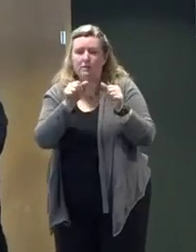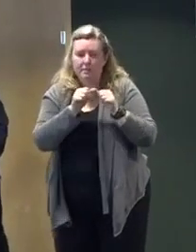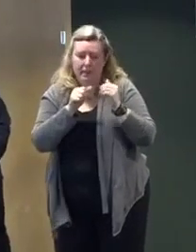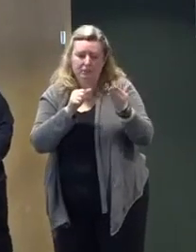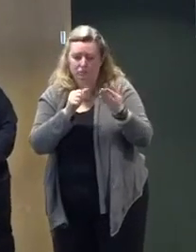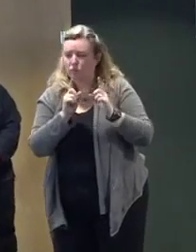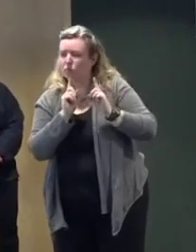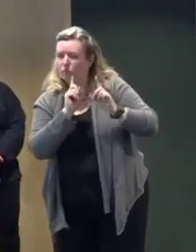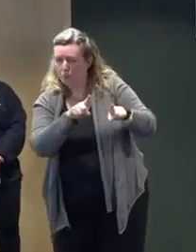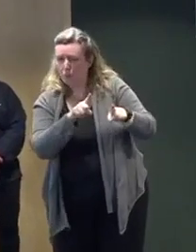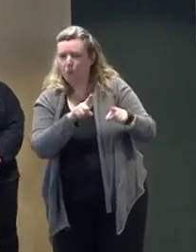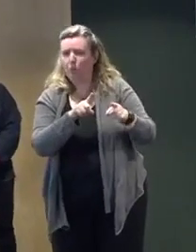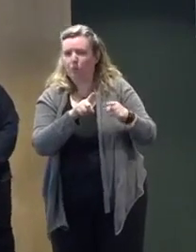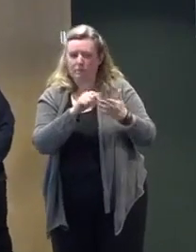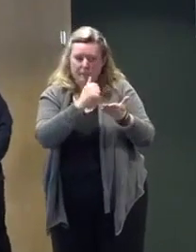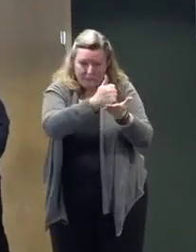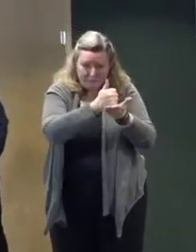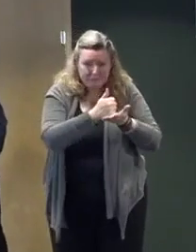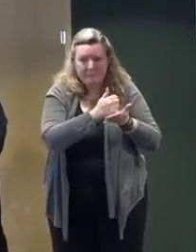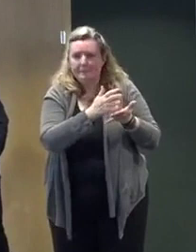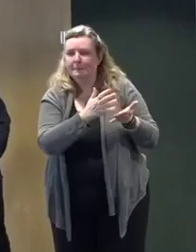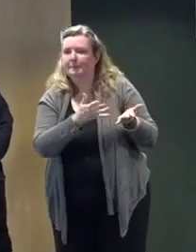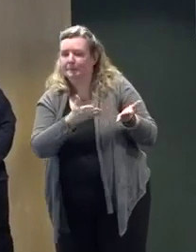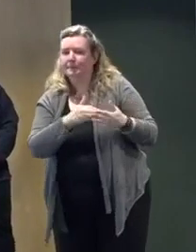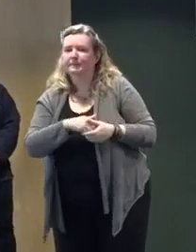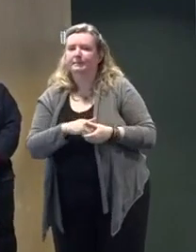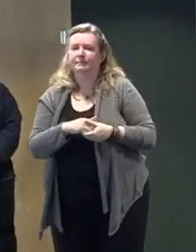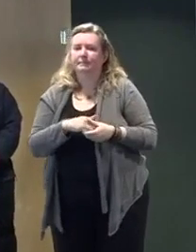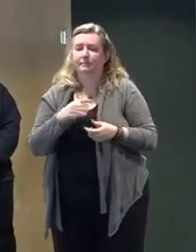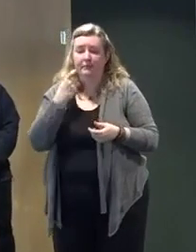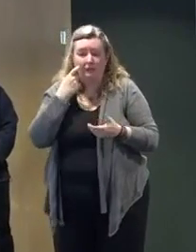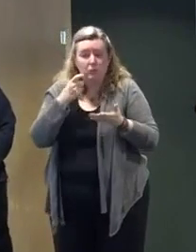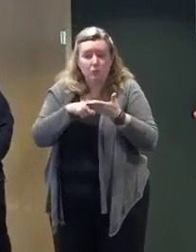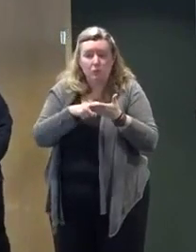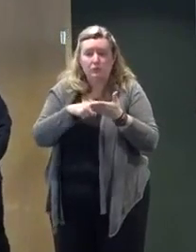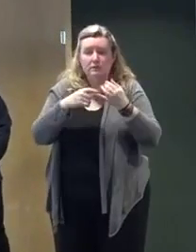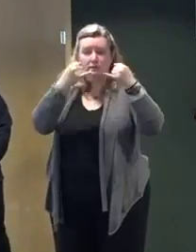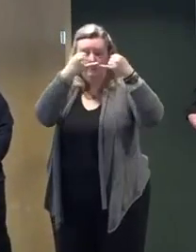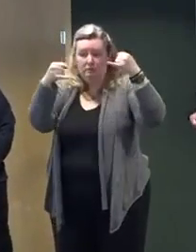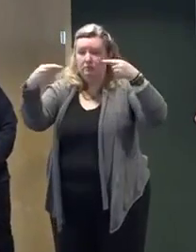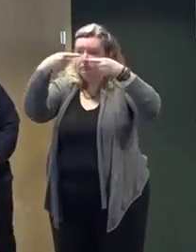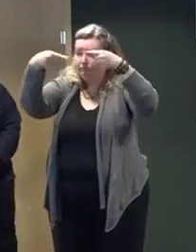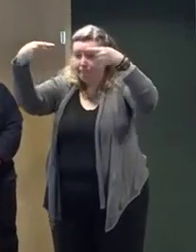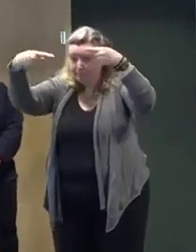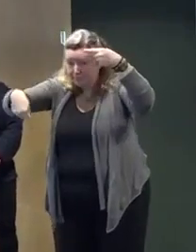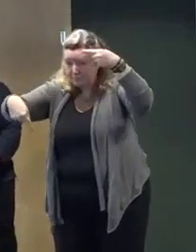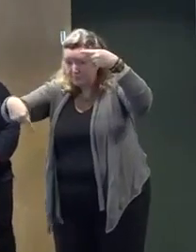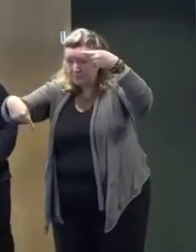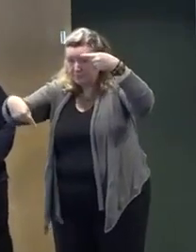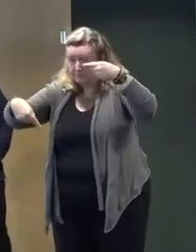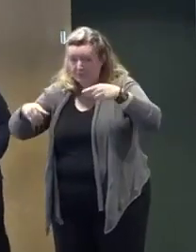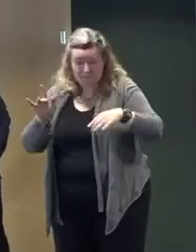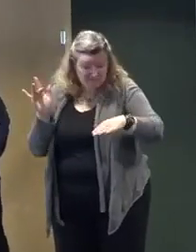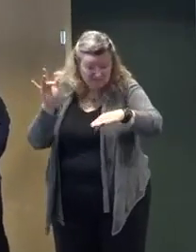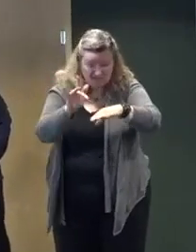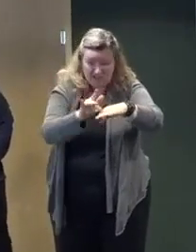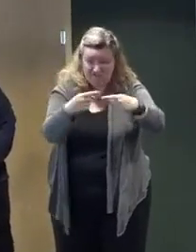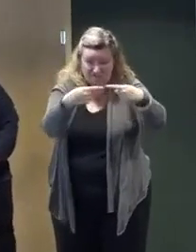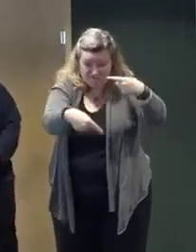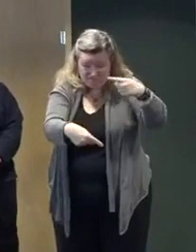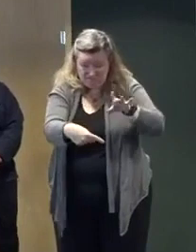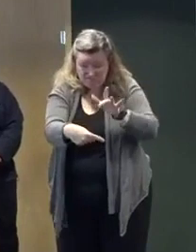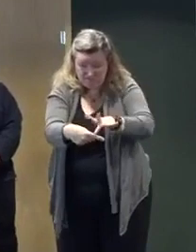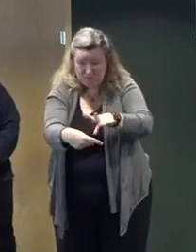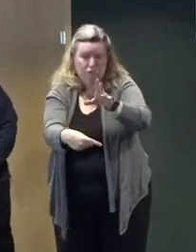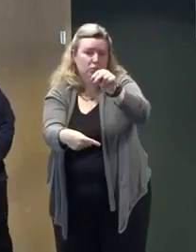Do not go, if there are power lines on the ground, do not go anywhere near them. Call